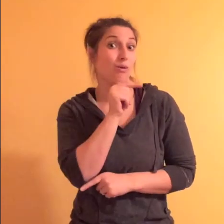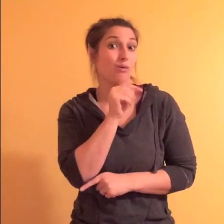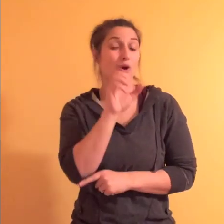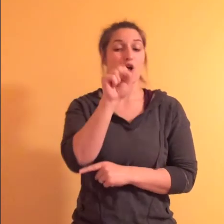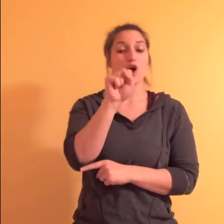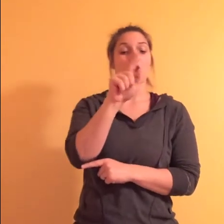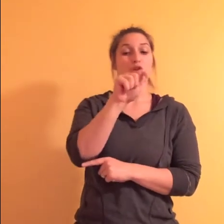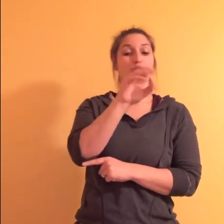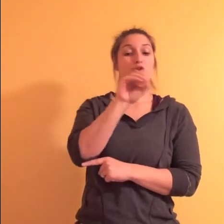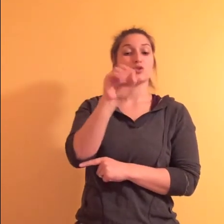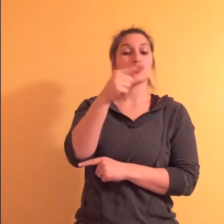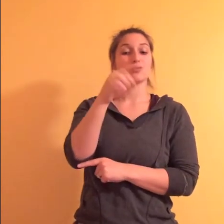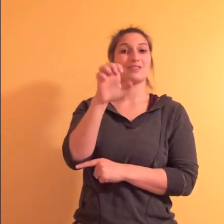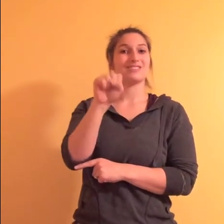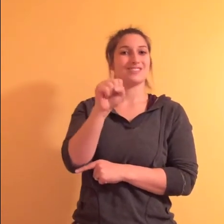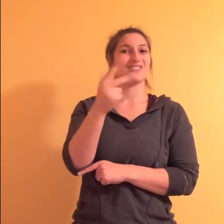Hall of Three Stooges.